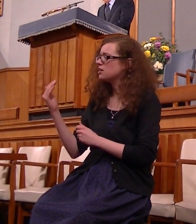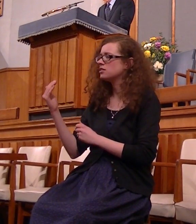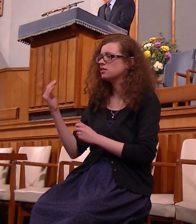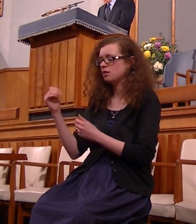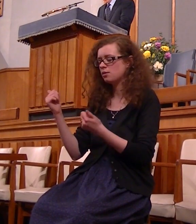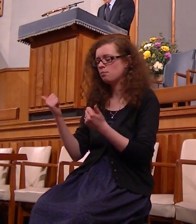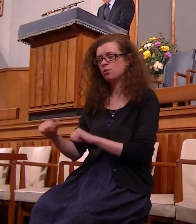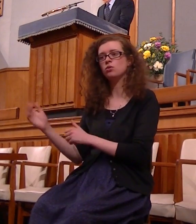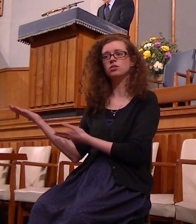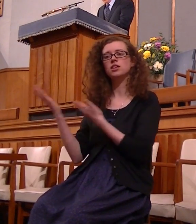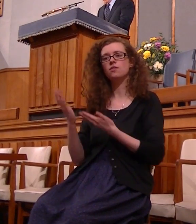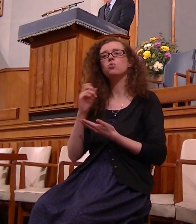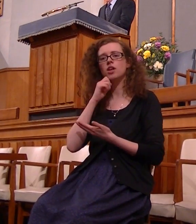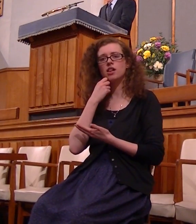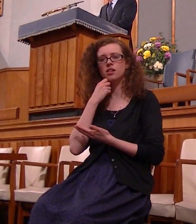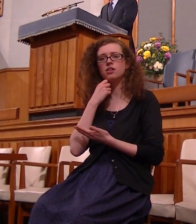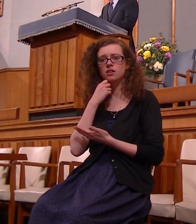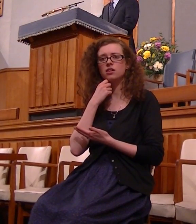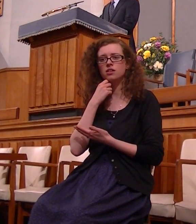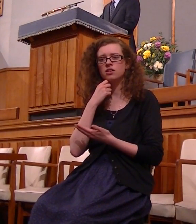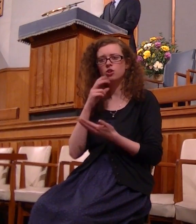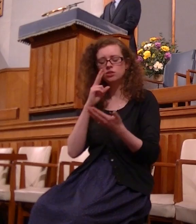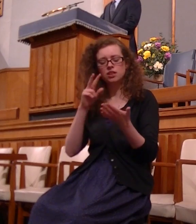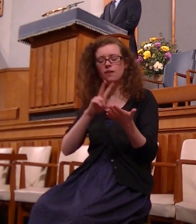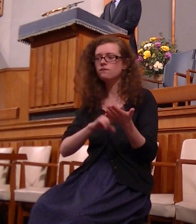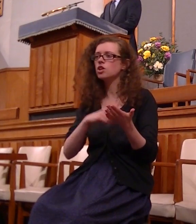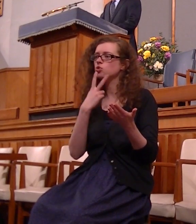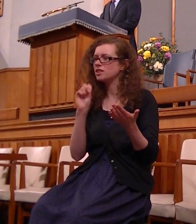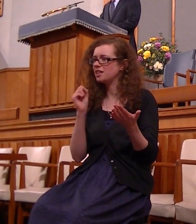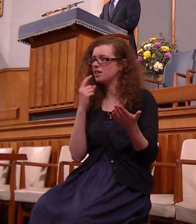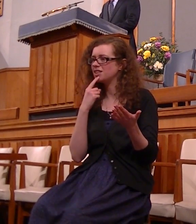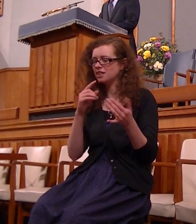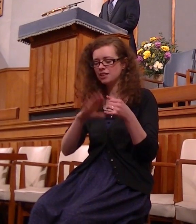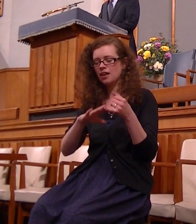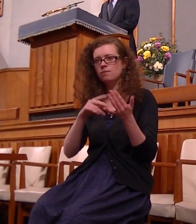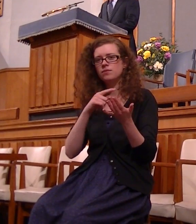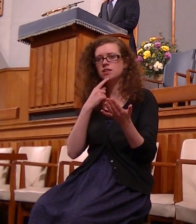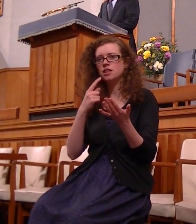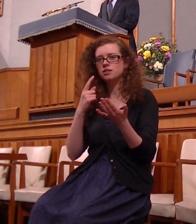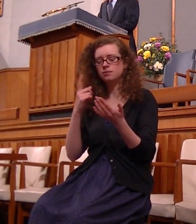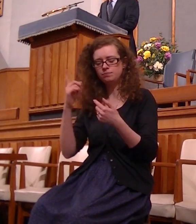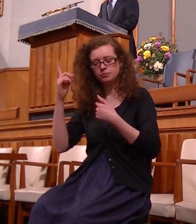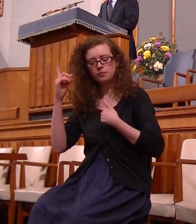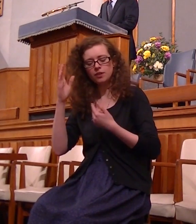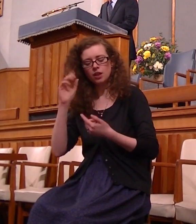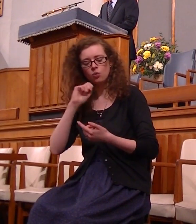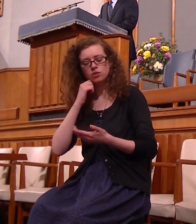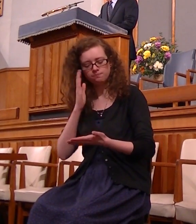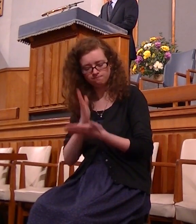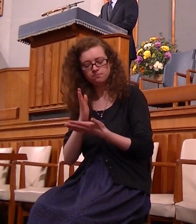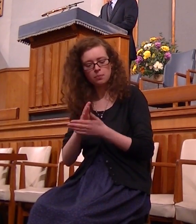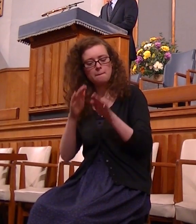gives it oh it's there at the end of verse 20 I will surely have mercy upon